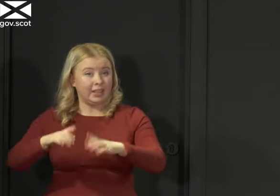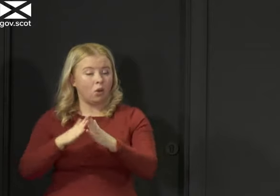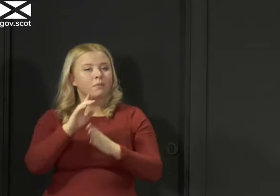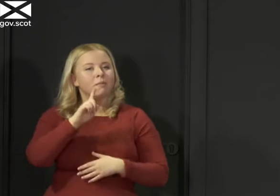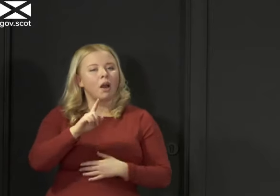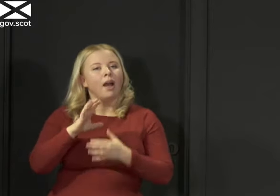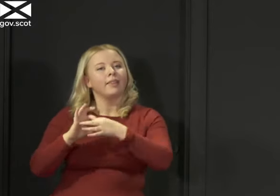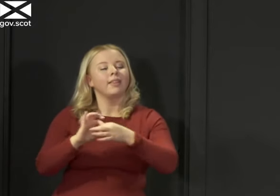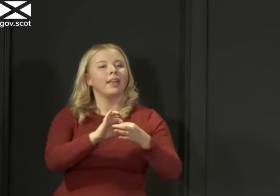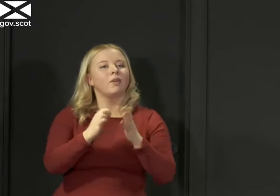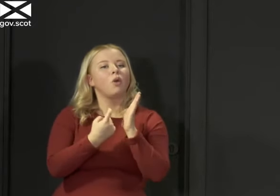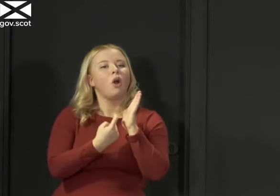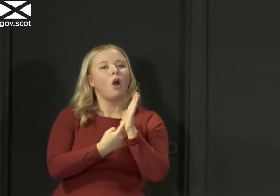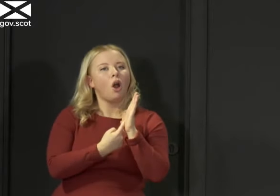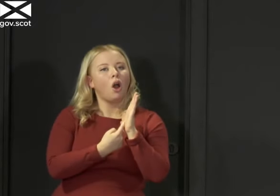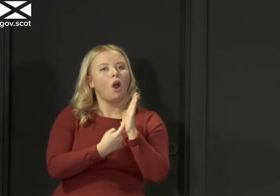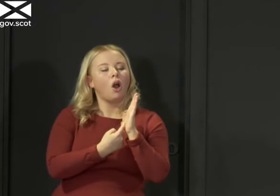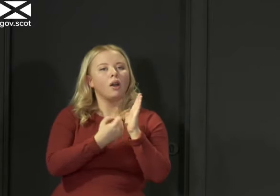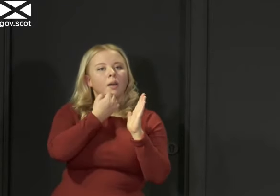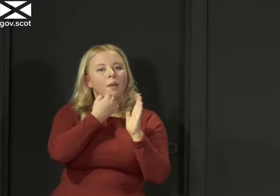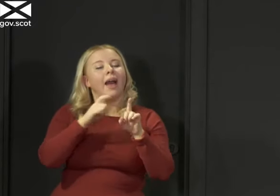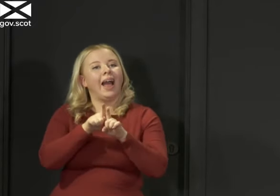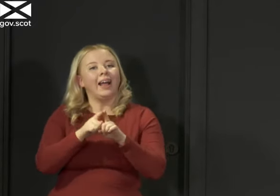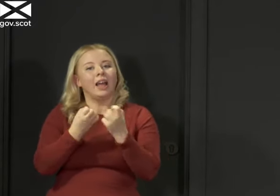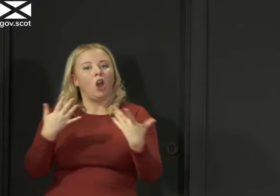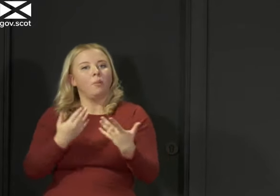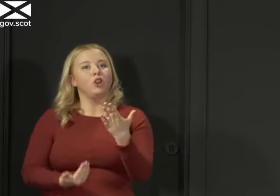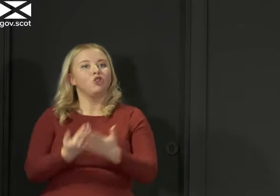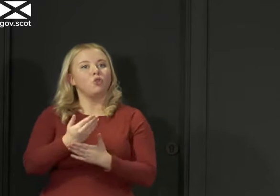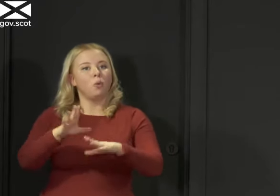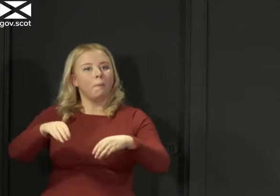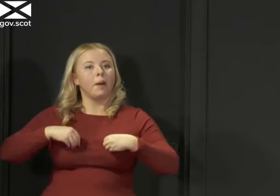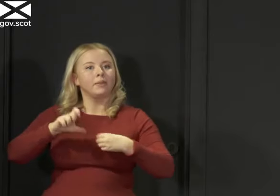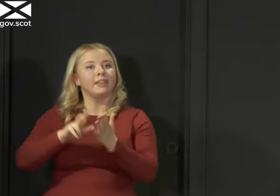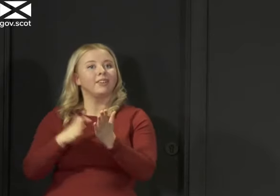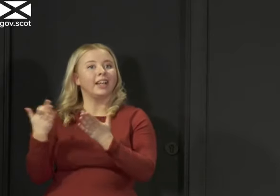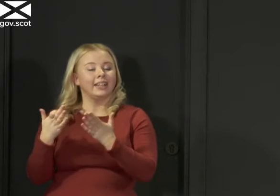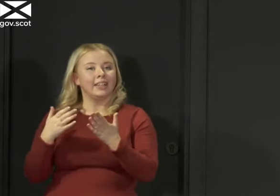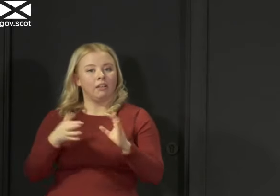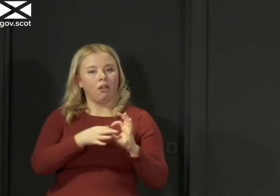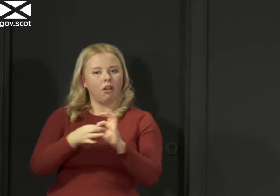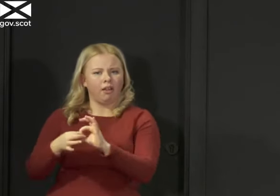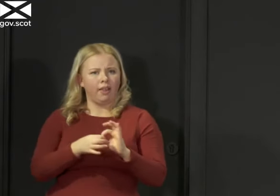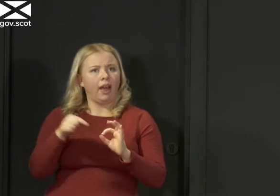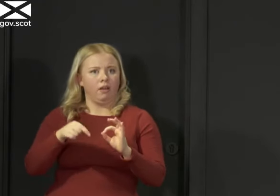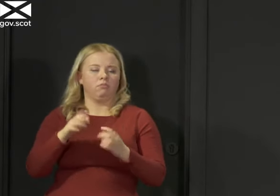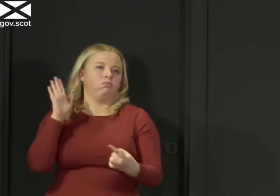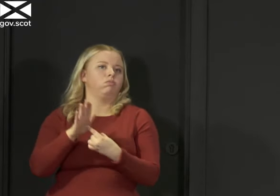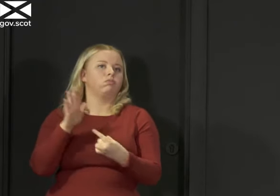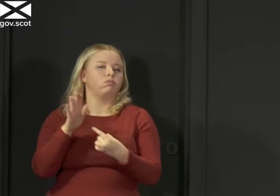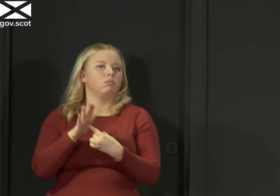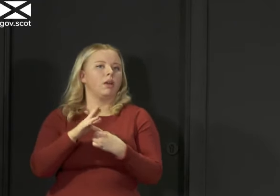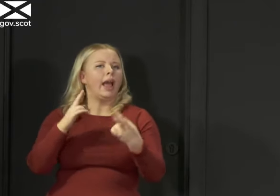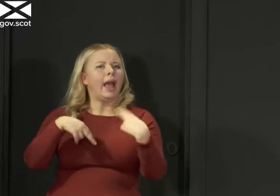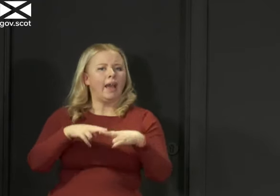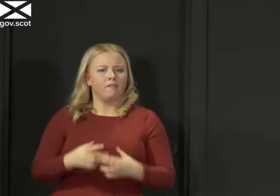R and the incidence of the virus, the number of new cases we see every day is what is of crucial importance because if we have a